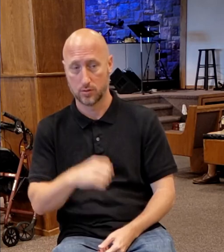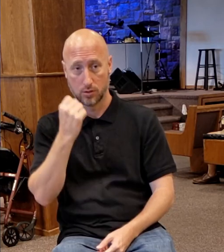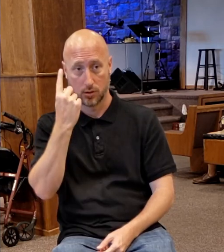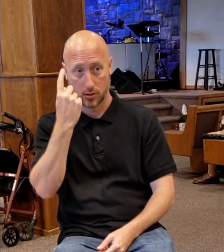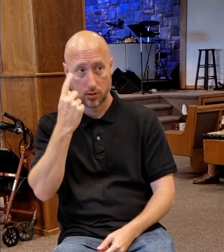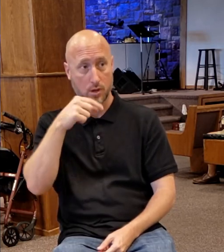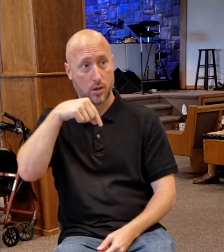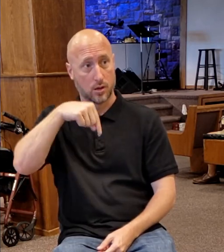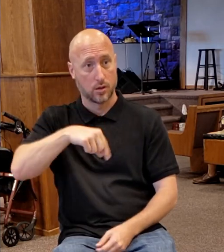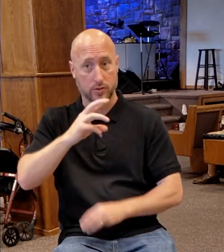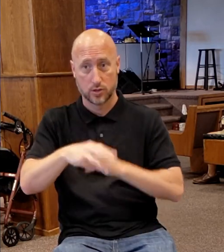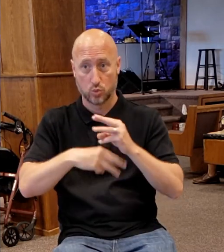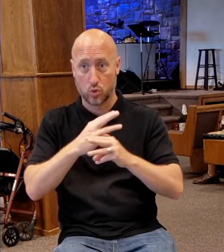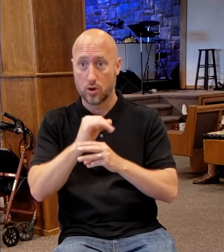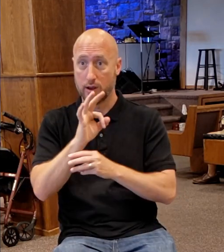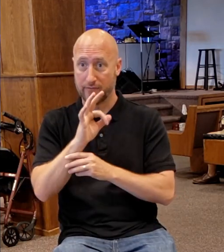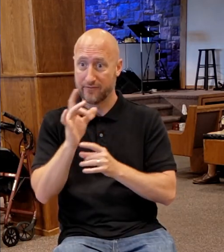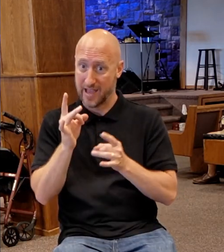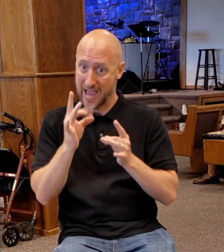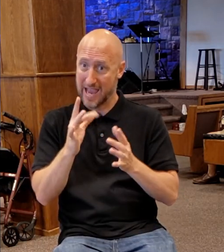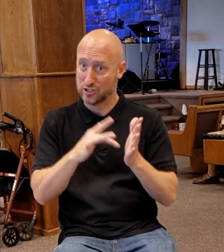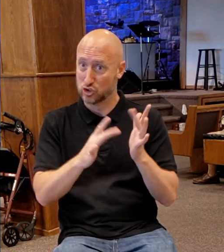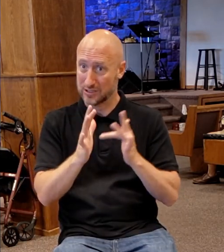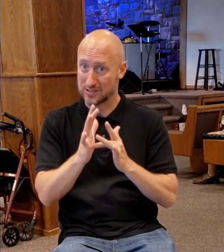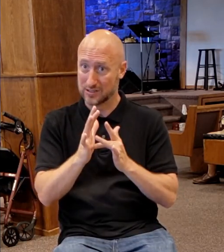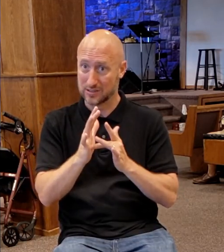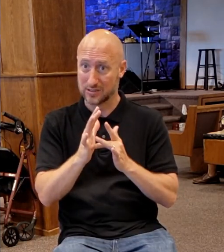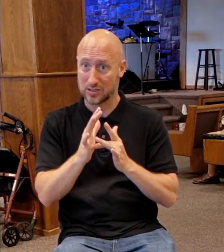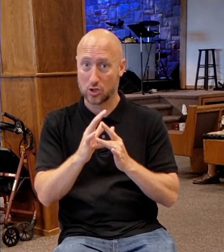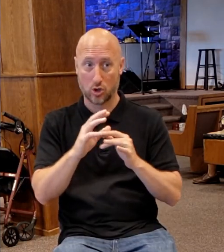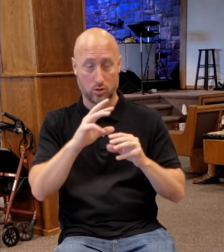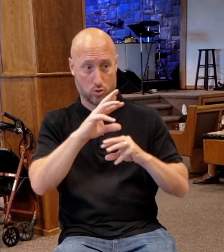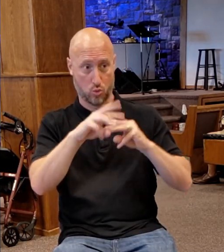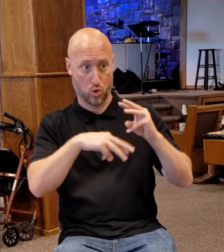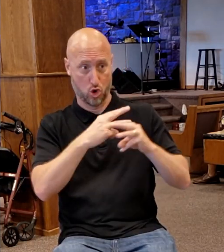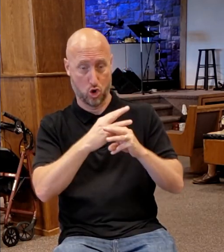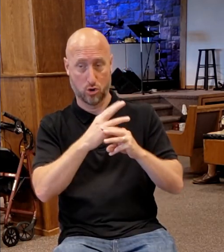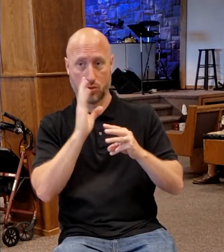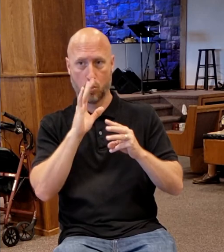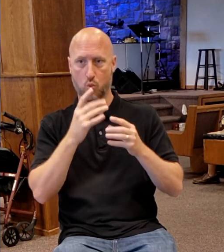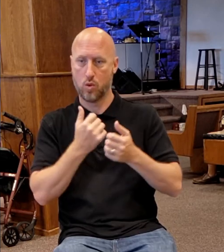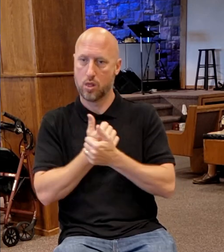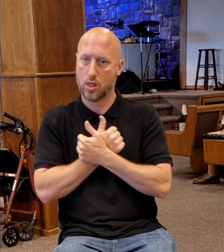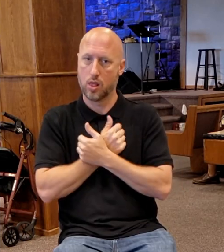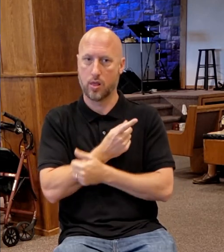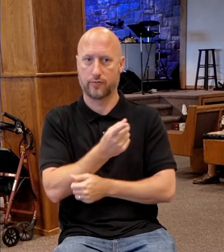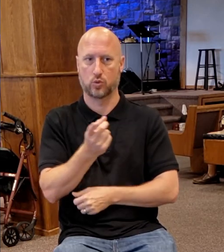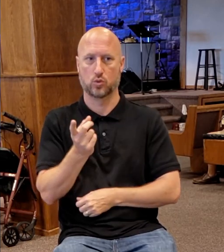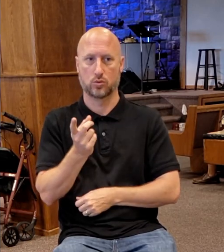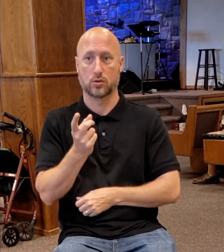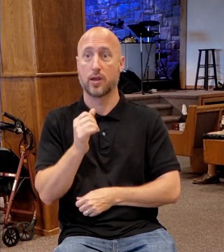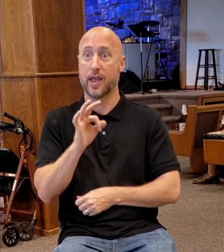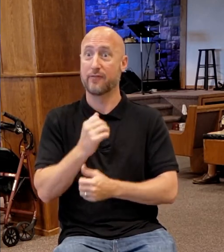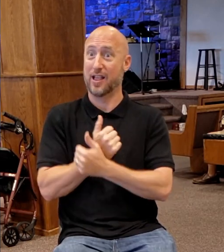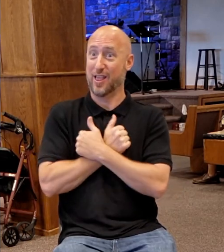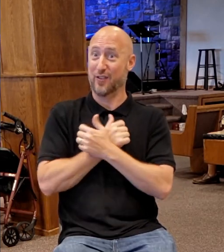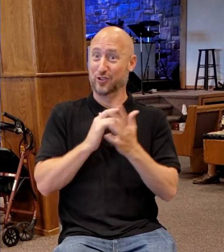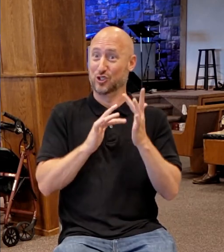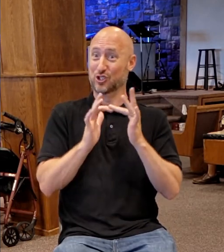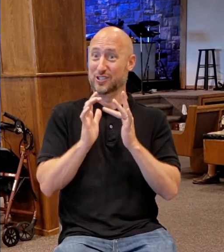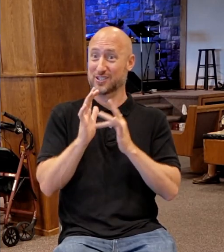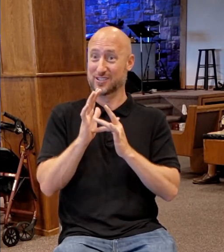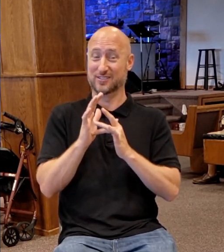hate Jesus, the world loves you. If you love Jesus, the world hates you. Now, those are large